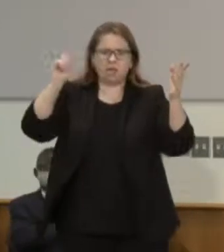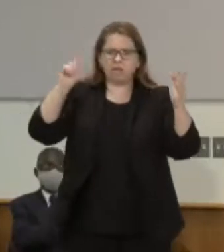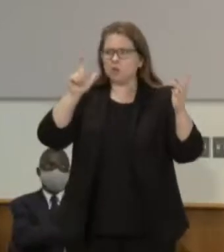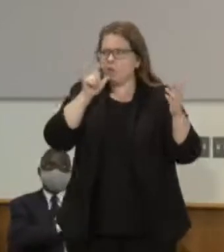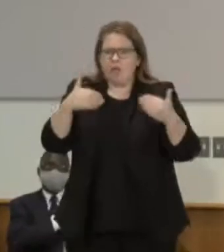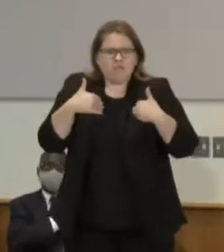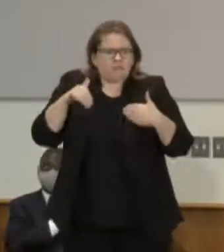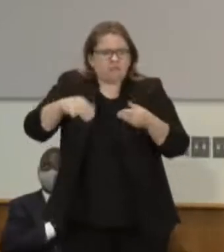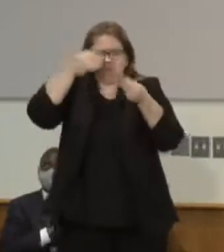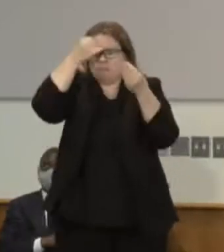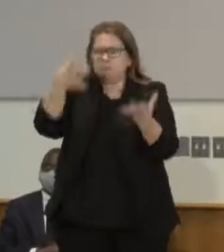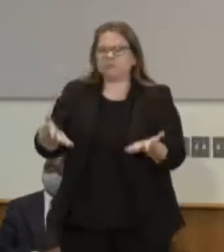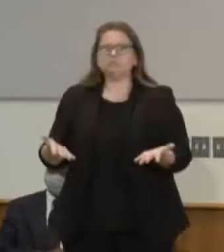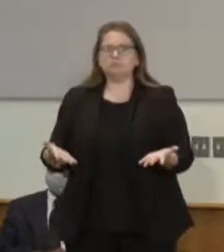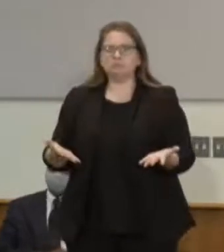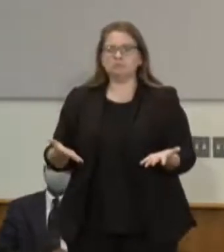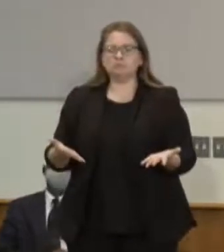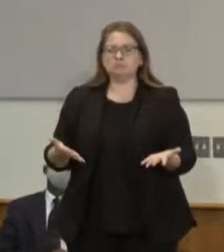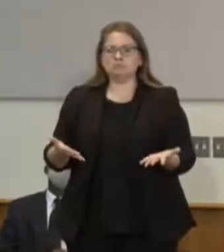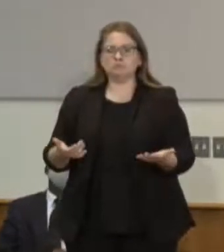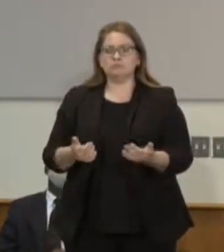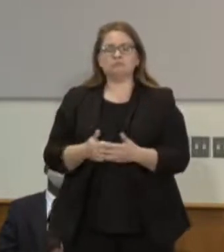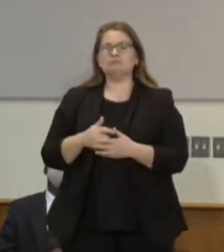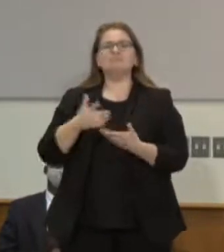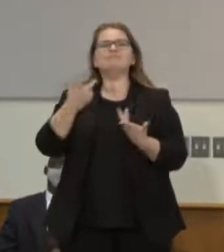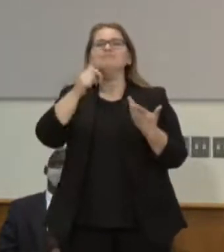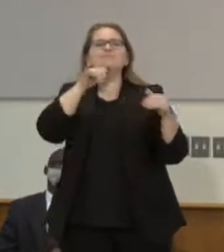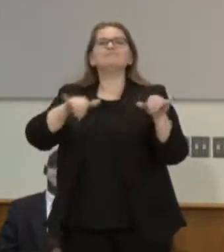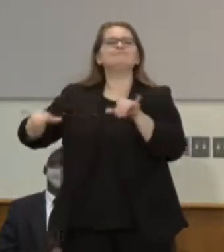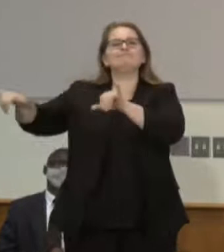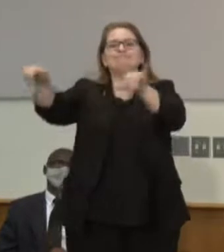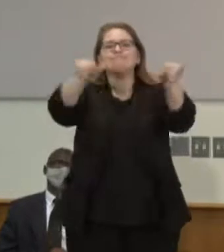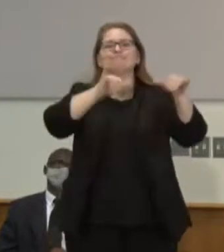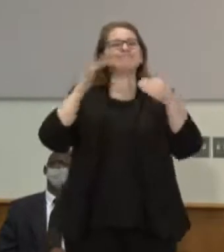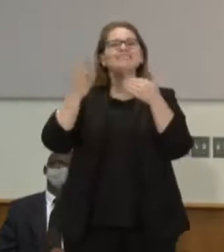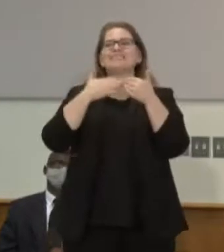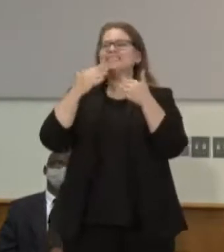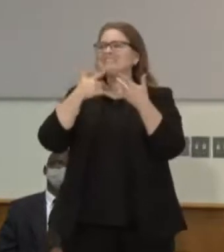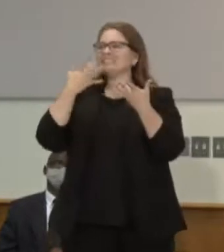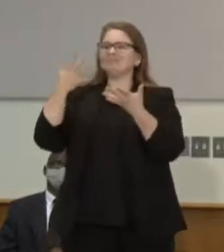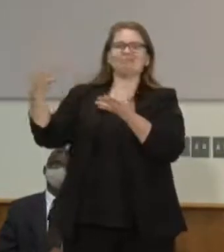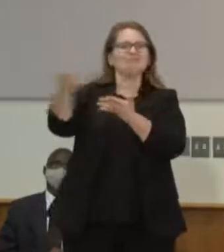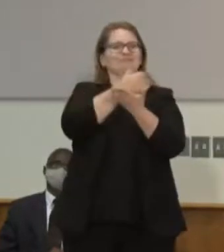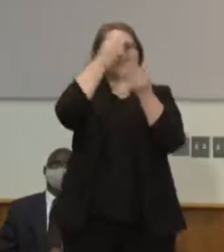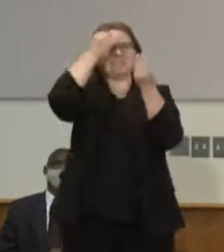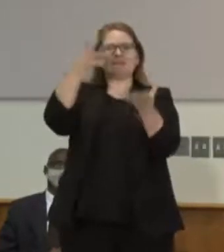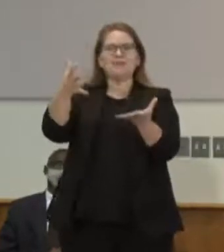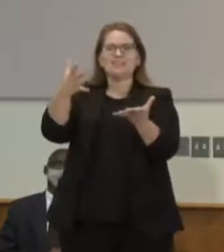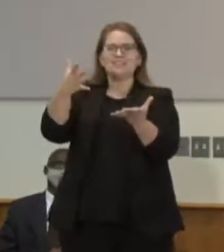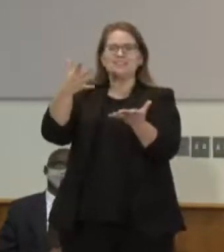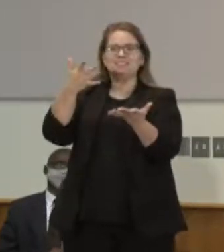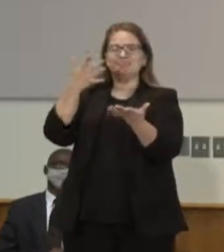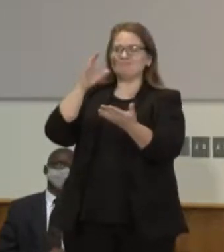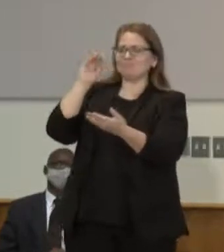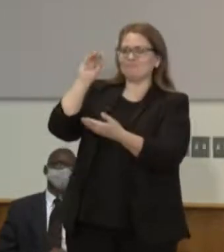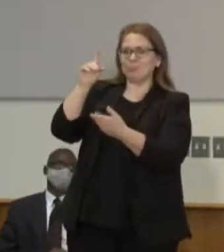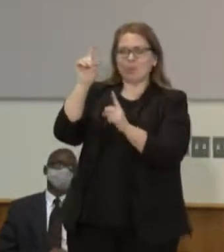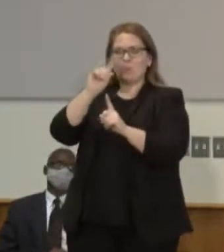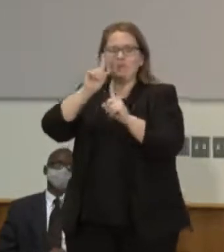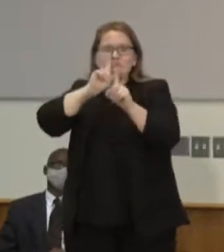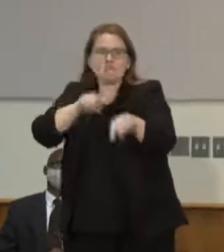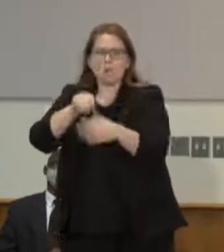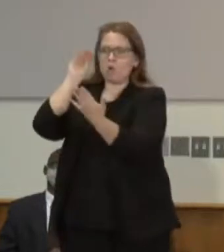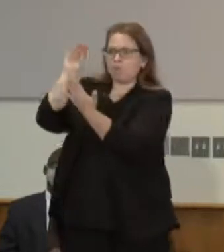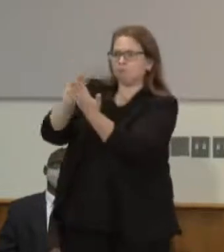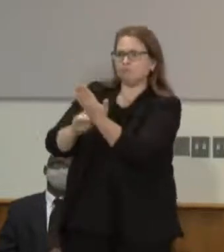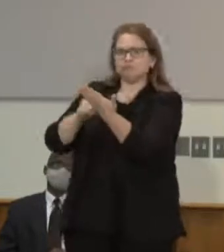to get that data there's no standardized way to collect that data to store it to report it and so the question